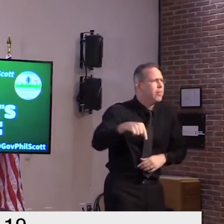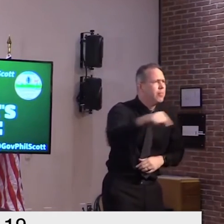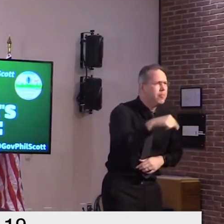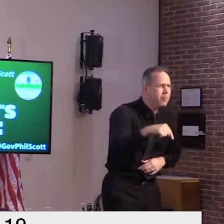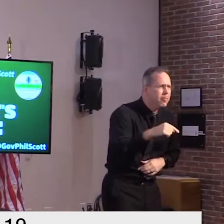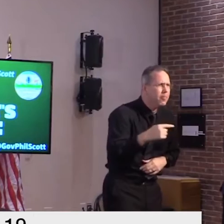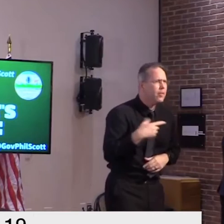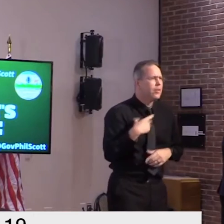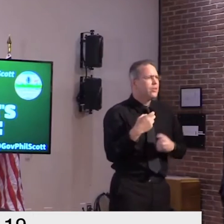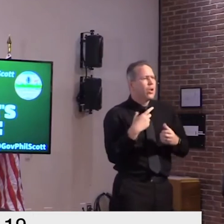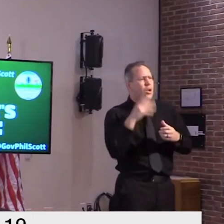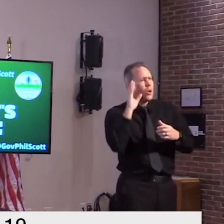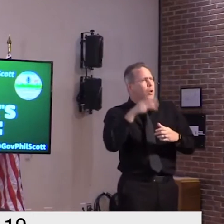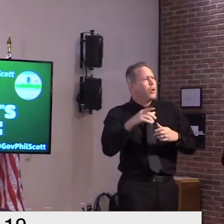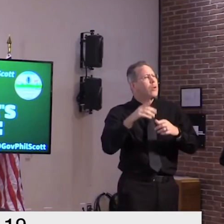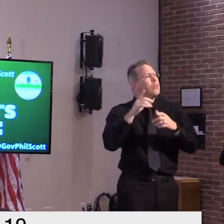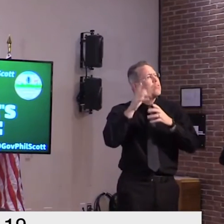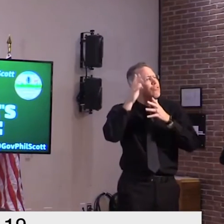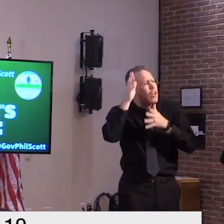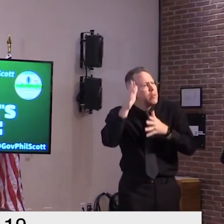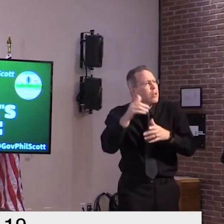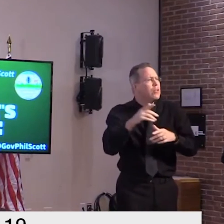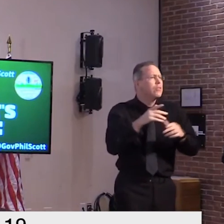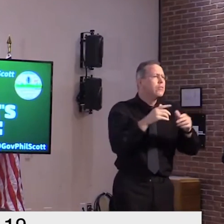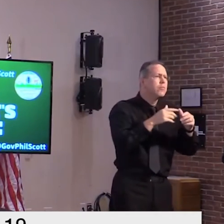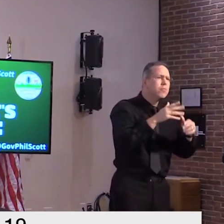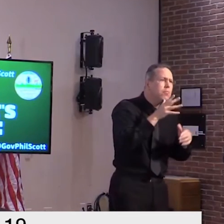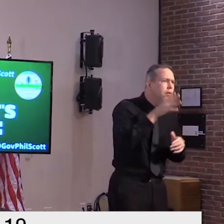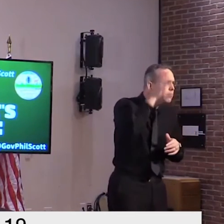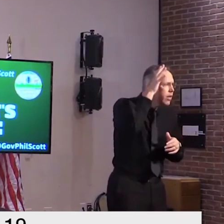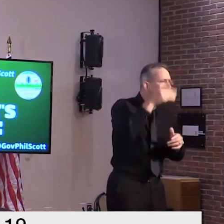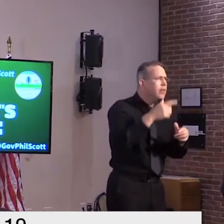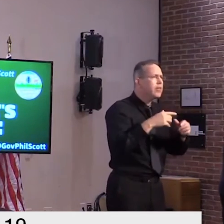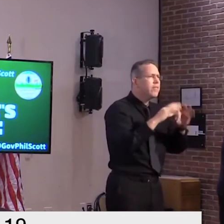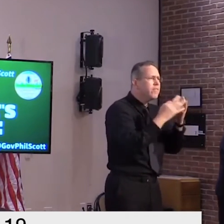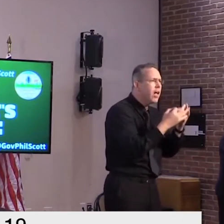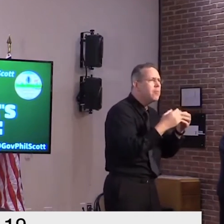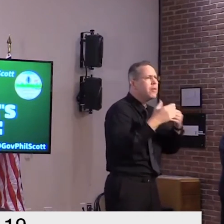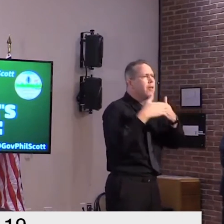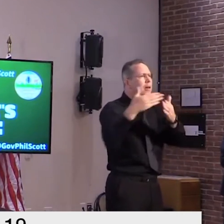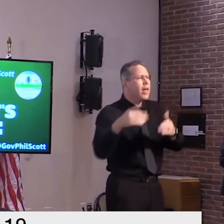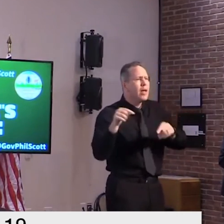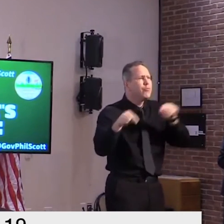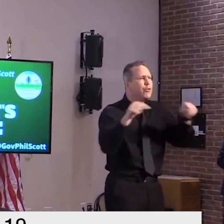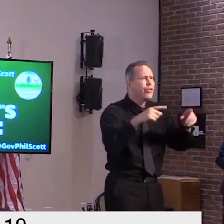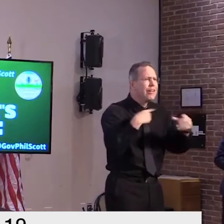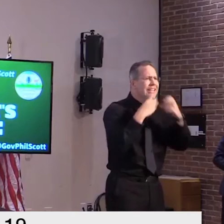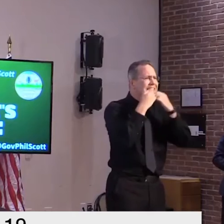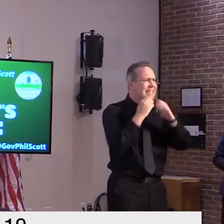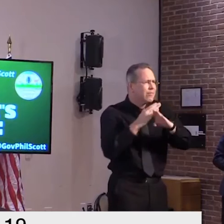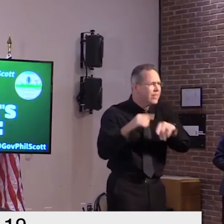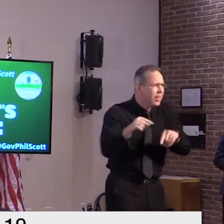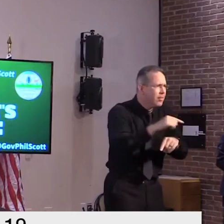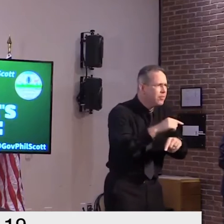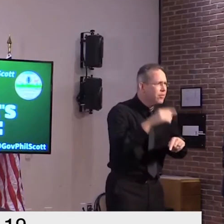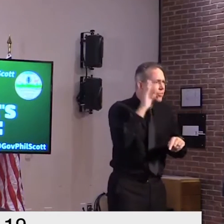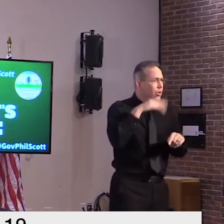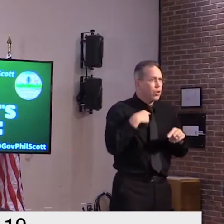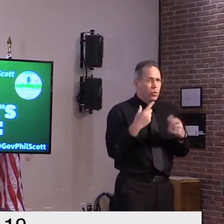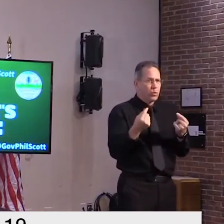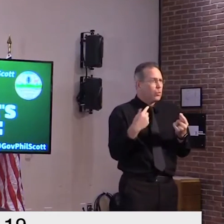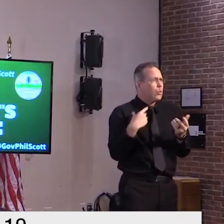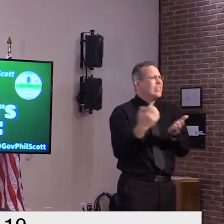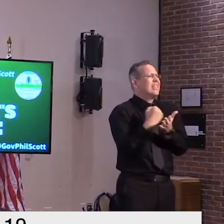one of the very first measures we took was a difficult decision of closing our long-term care facilities and other senior care homes